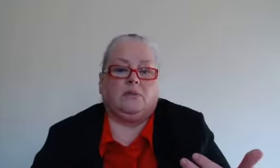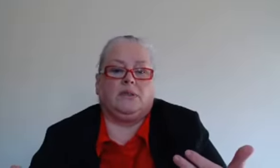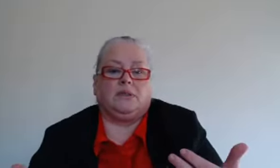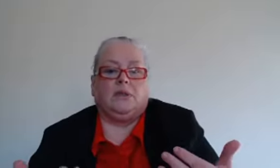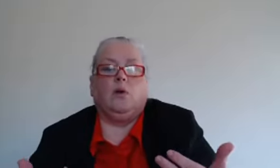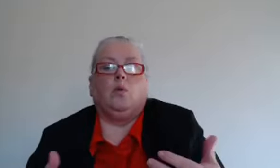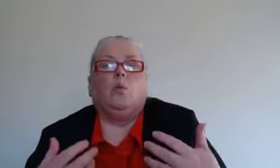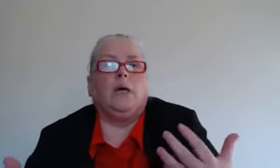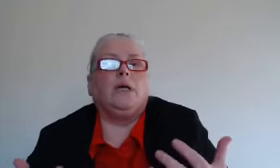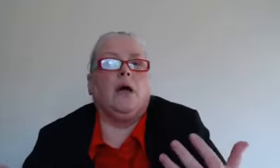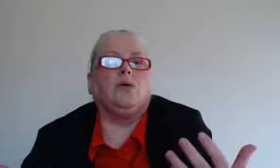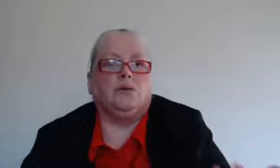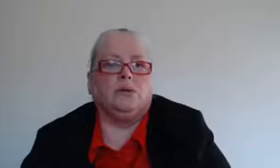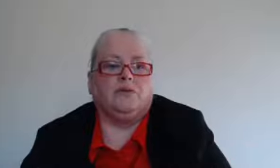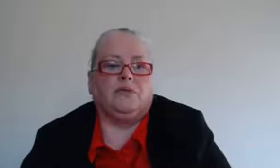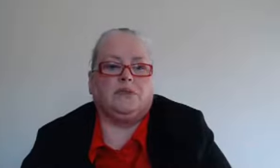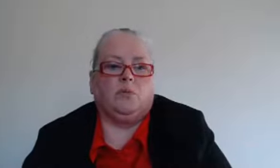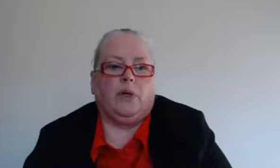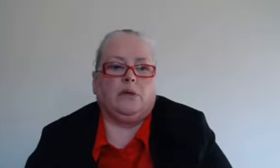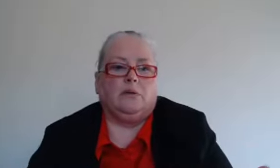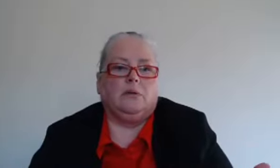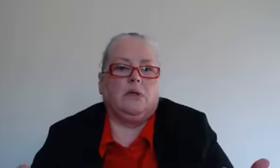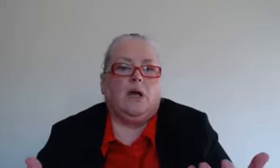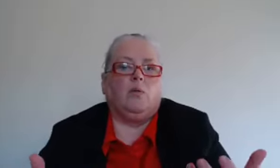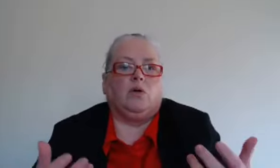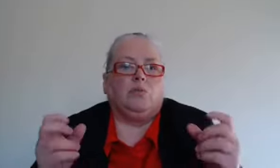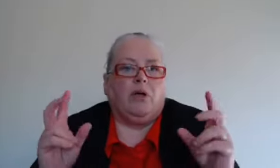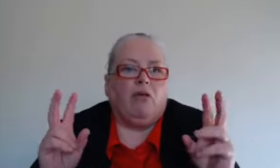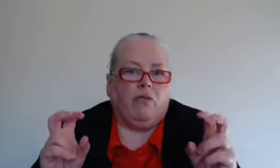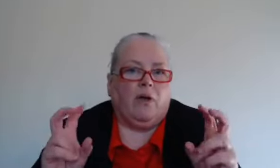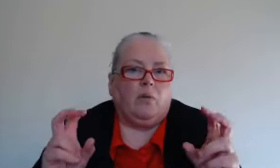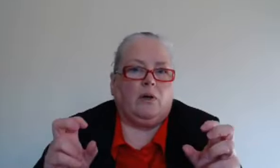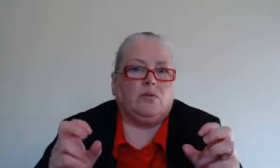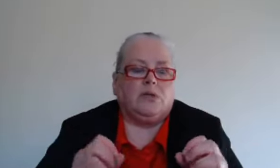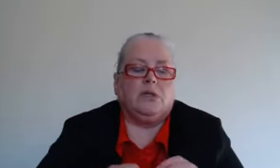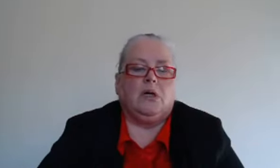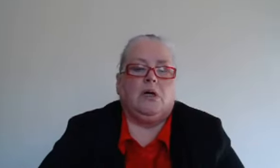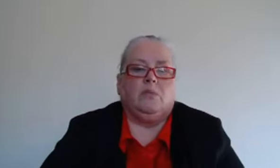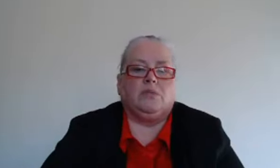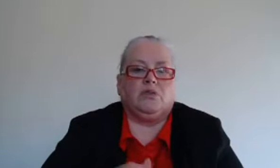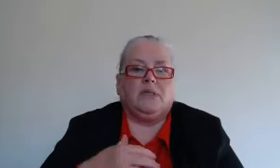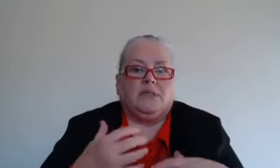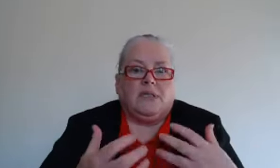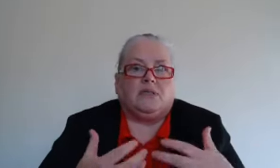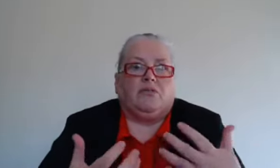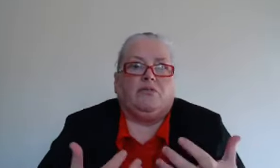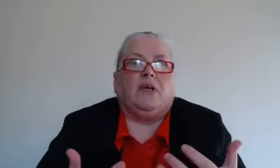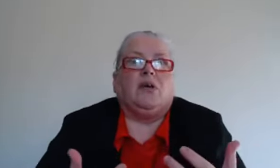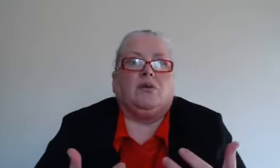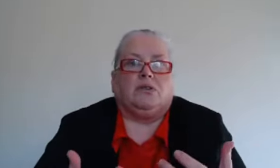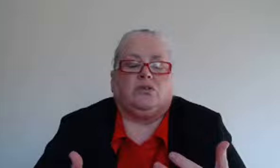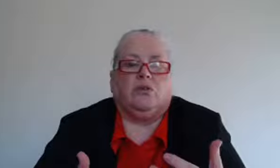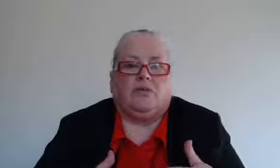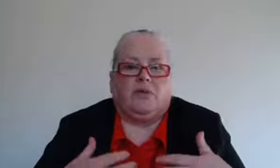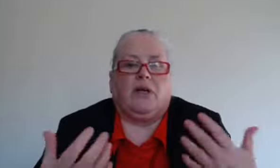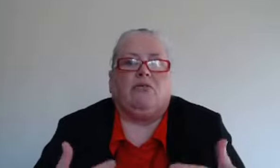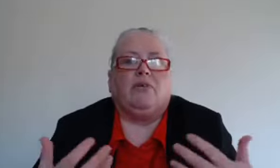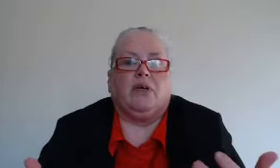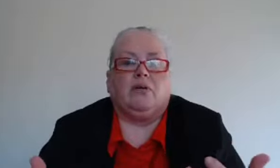that we're not good enough in some way and we're going to be found out so this sense of fear is driving that fear